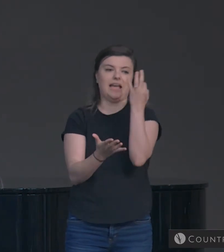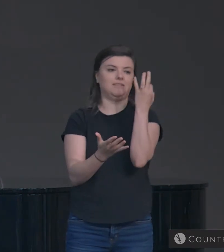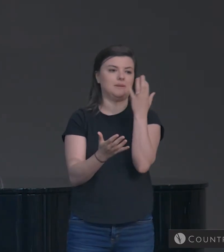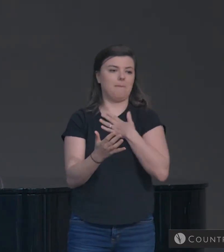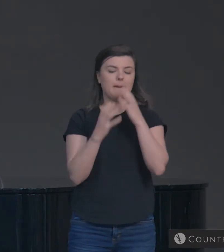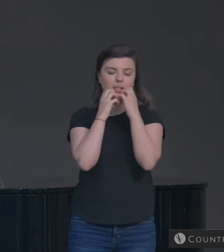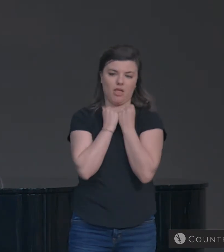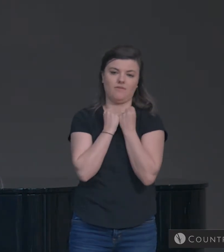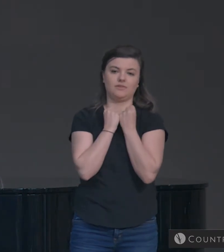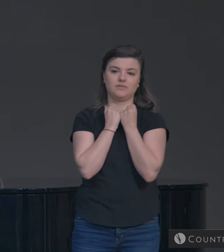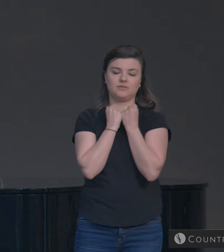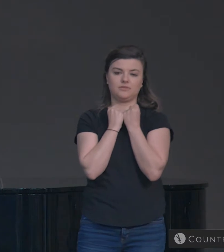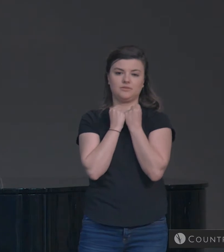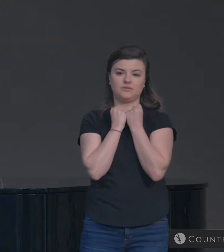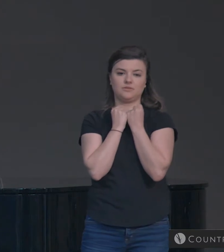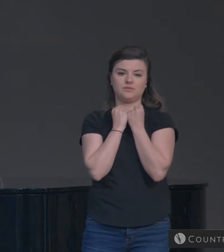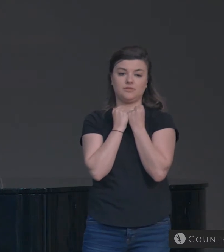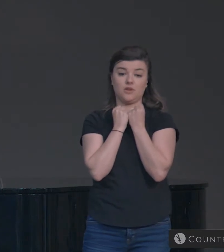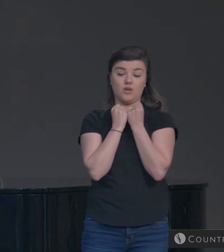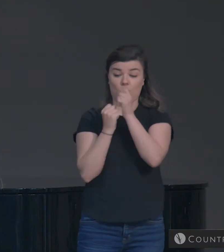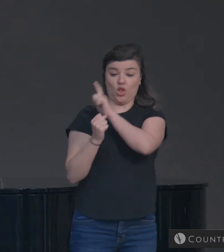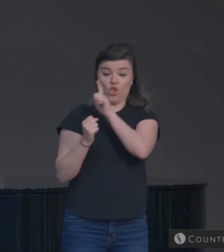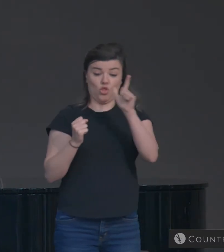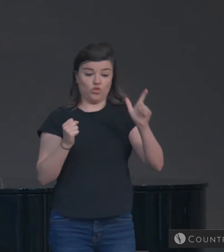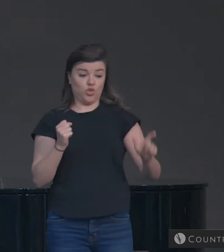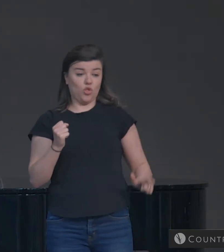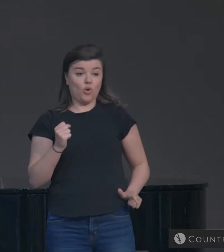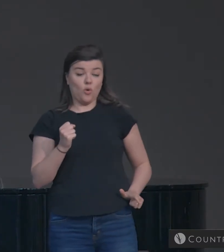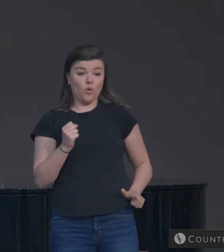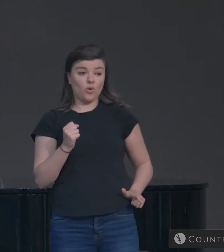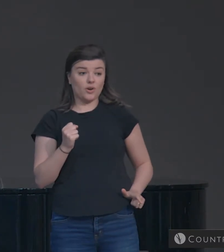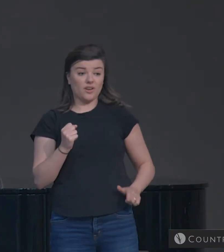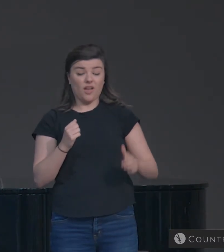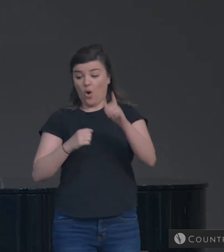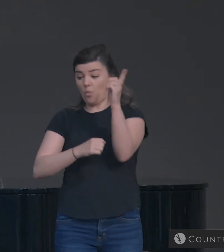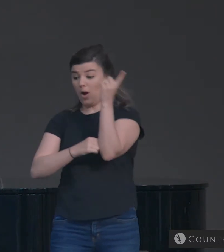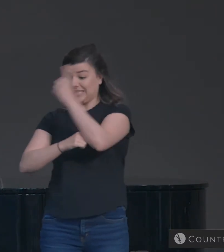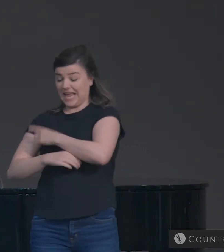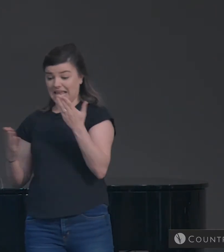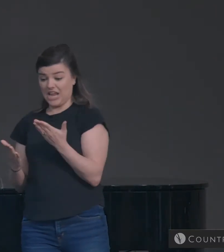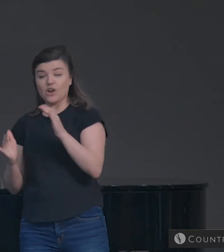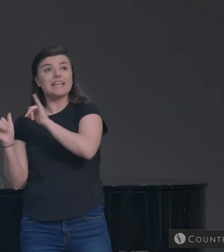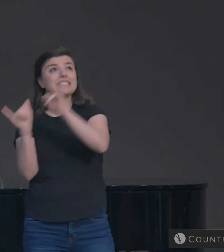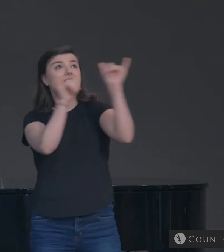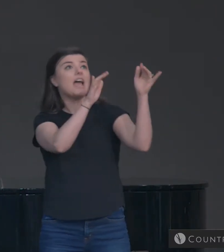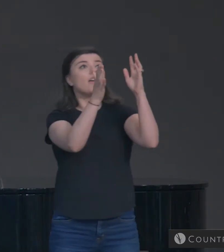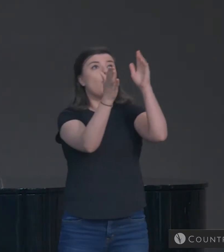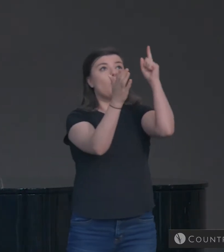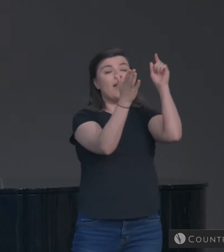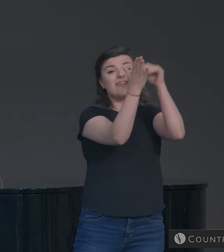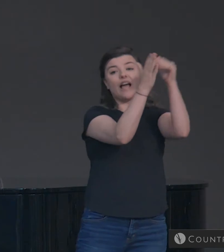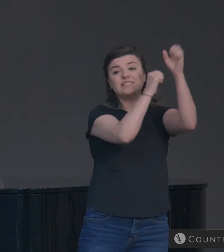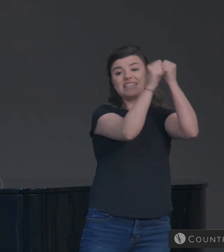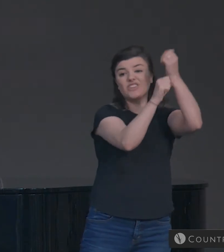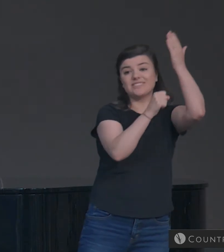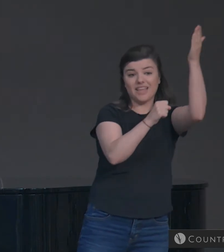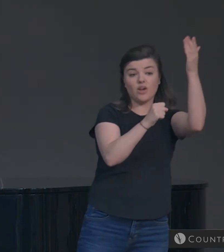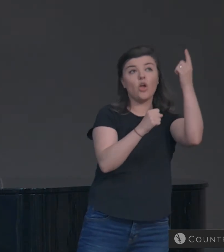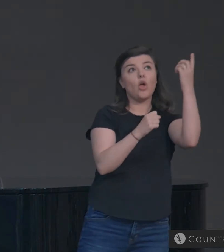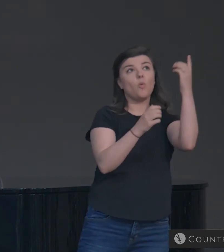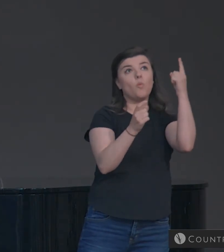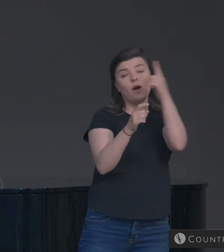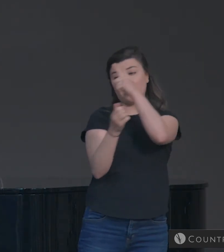beloved, that with the Lord one day is as a thousand years and a thousand years as one day.